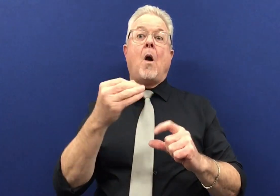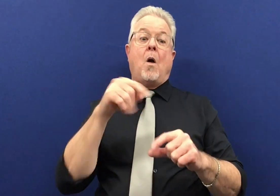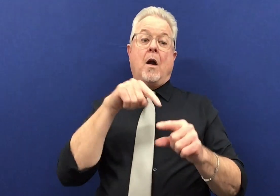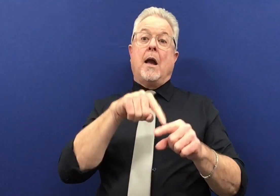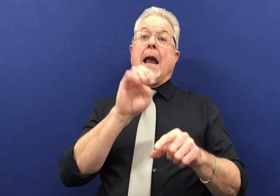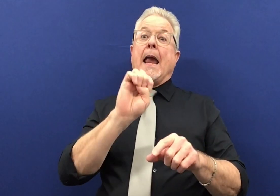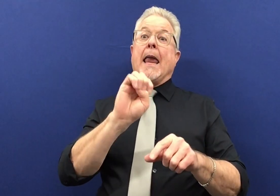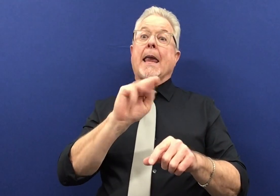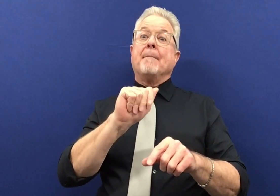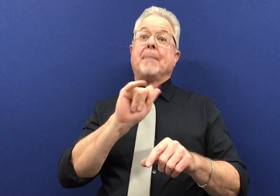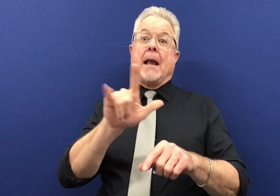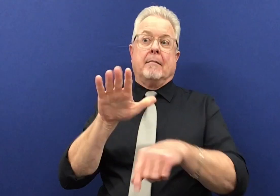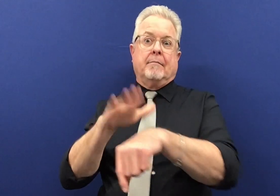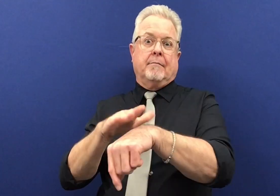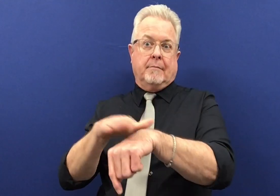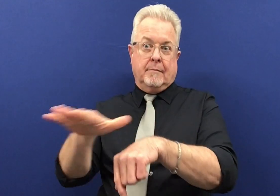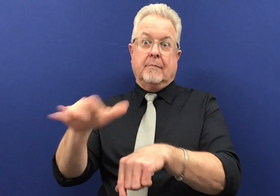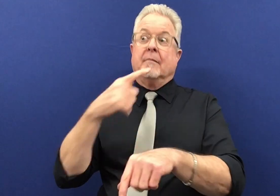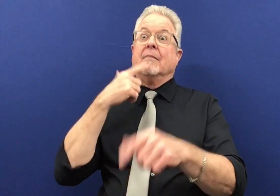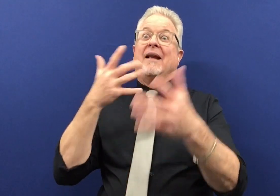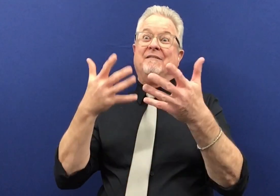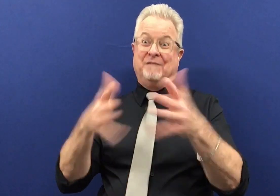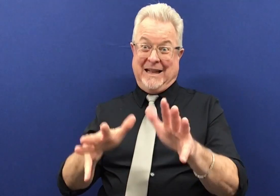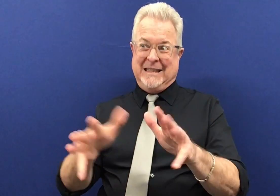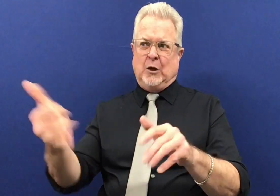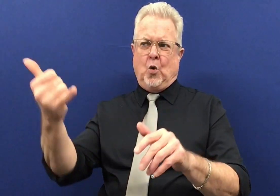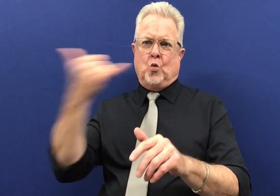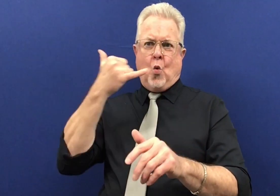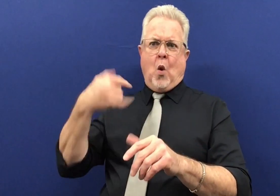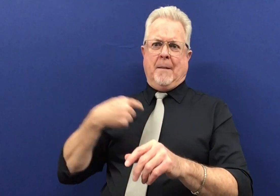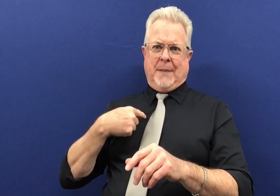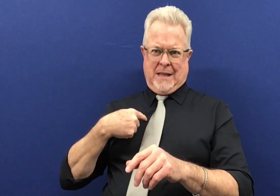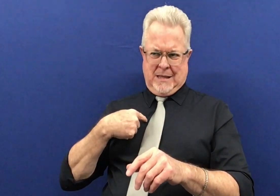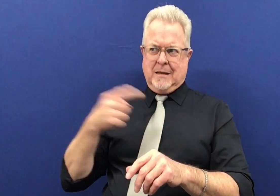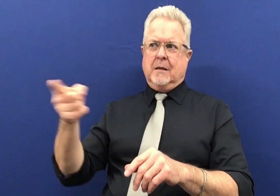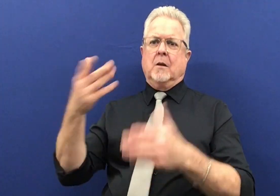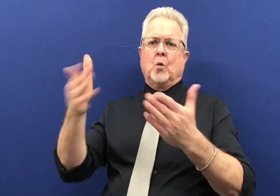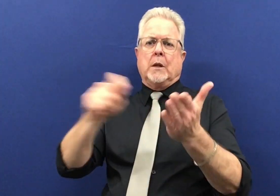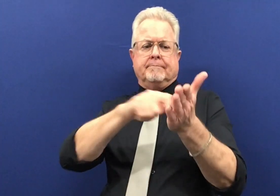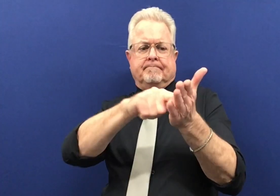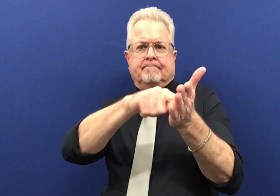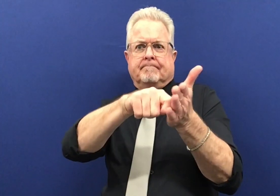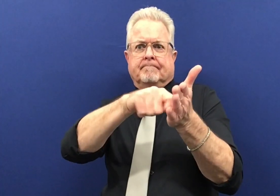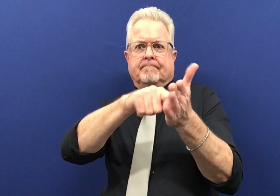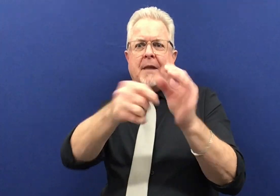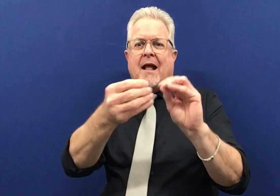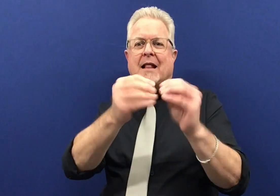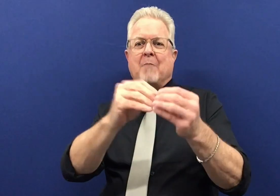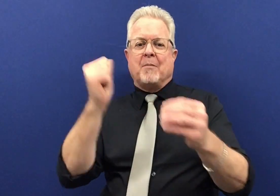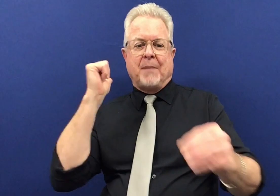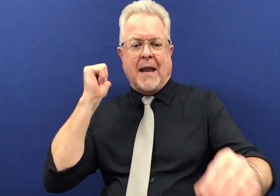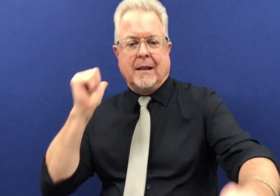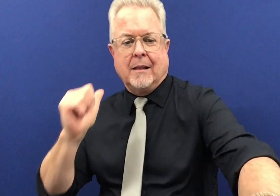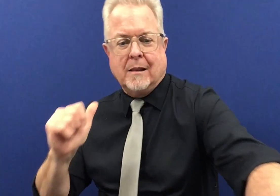and the email also said when you buy the cards call me call I'm going to have you pull the